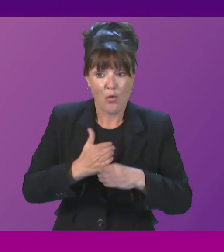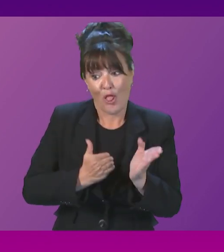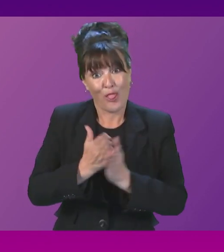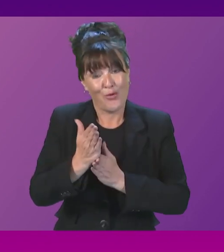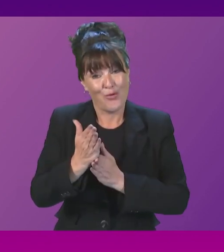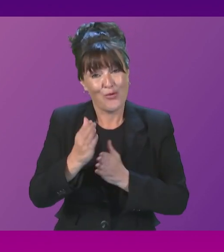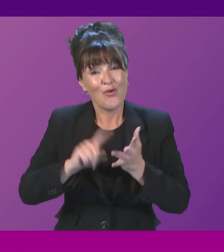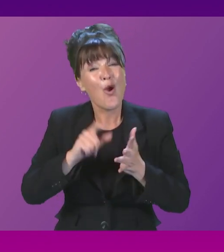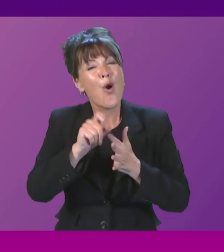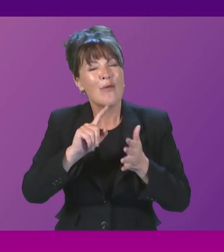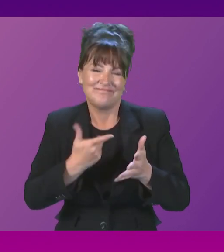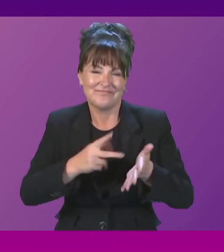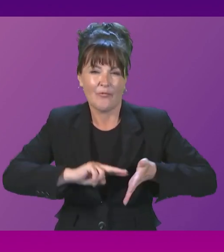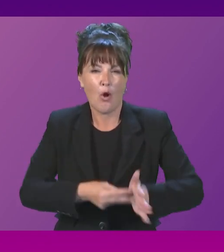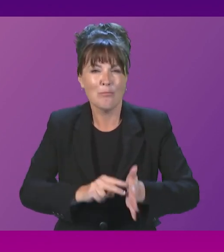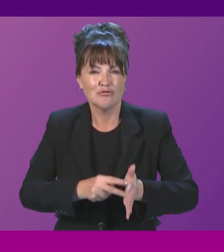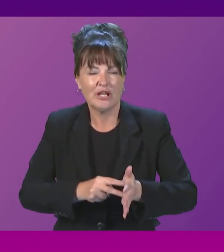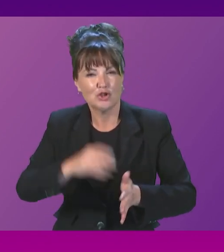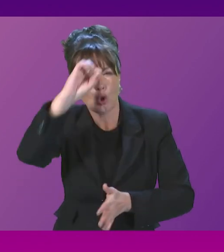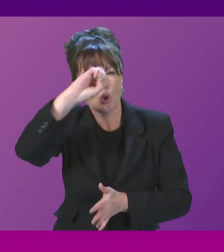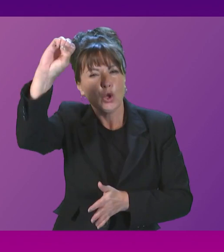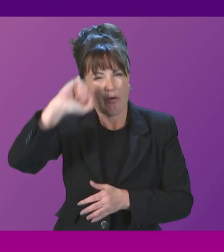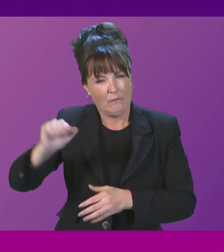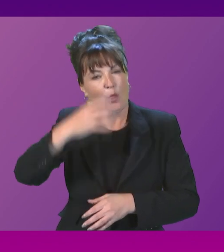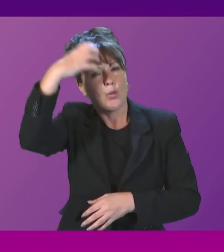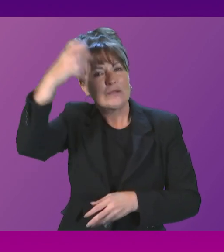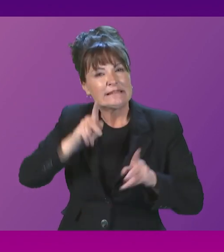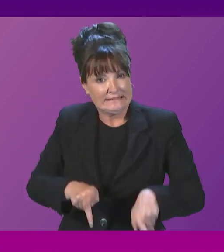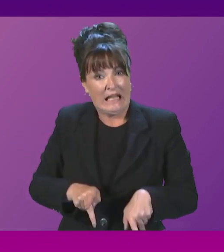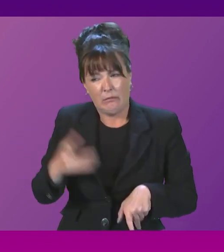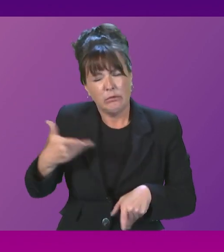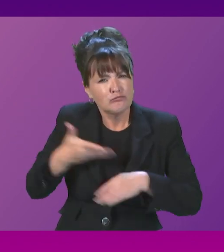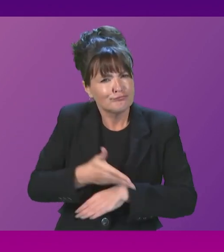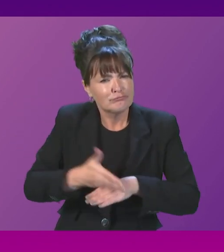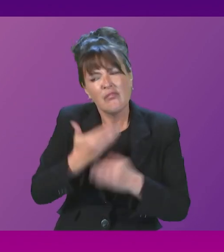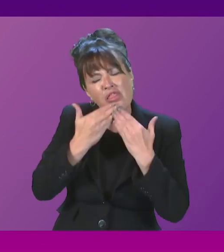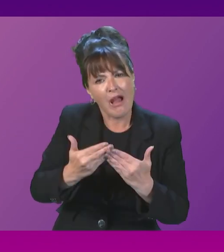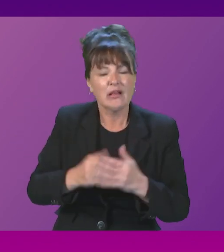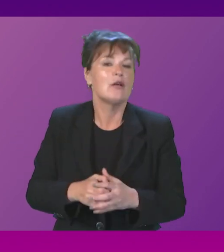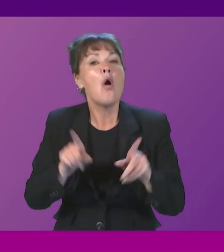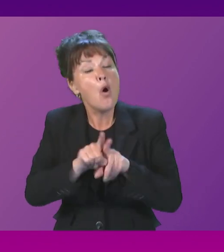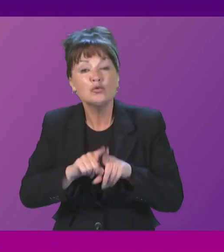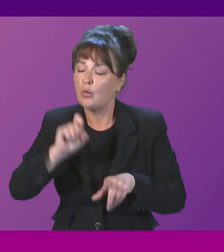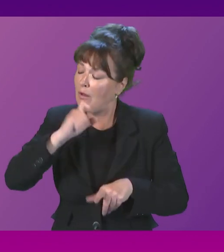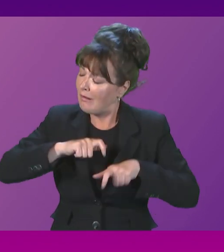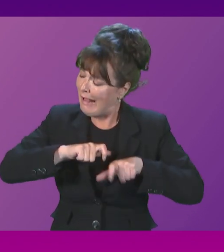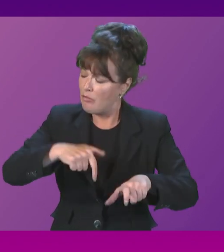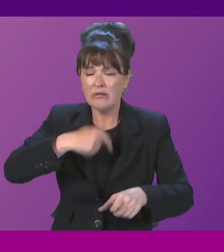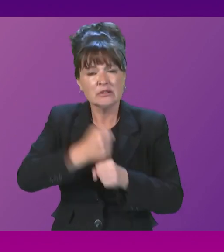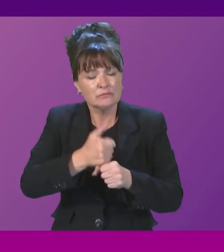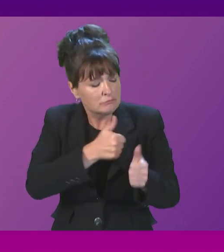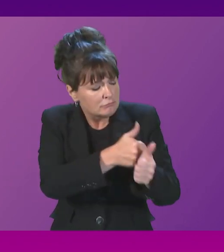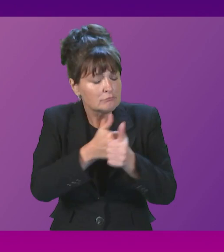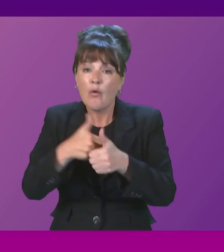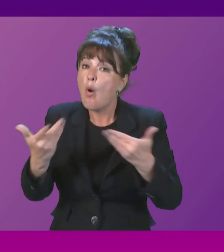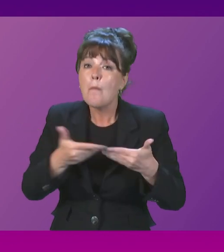Unicorn. So we will continue to do everything to support our police and, of course, our other public services. Signing Officer, though, it is incumbent